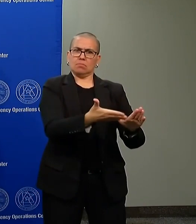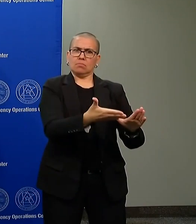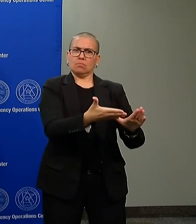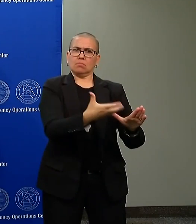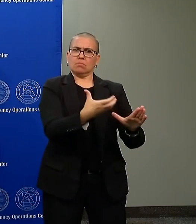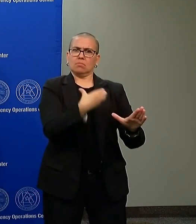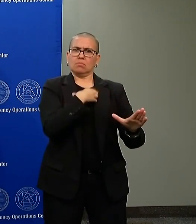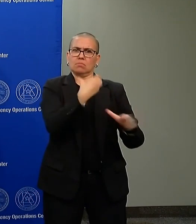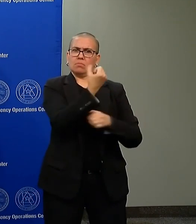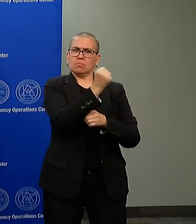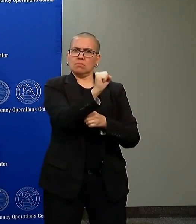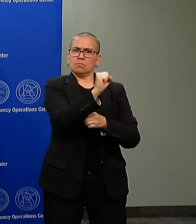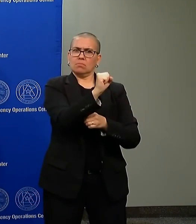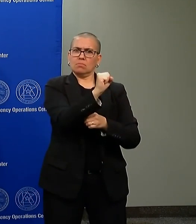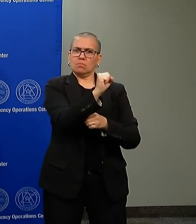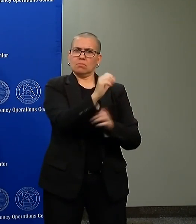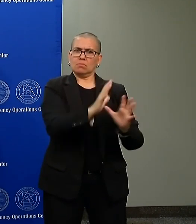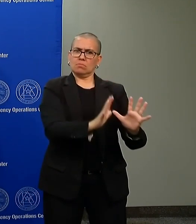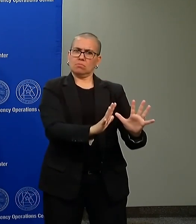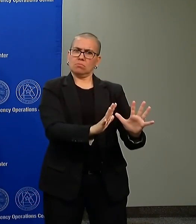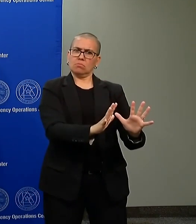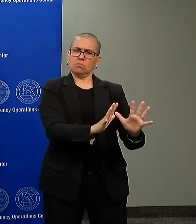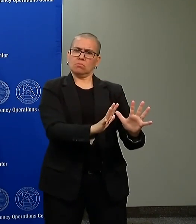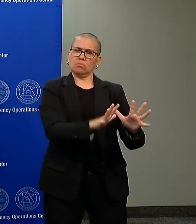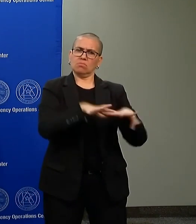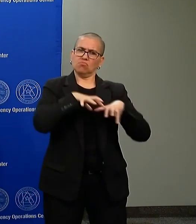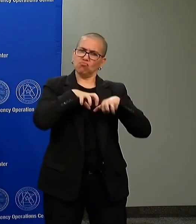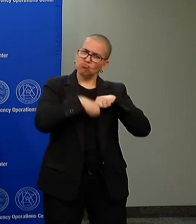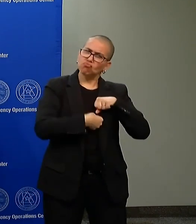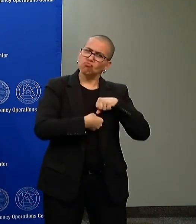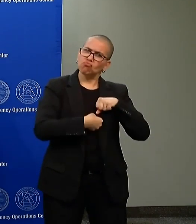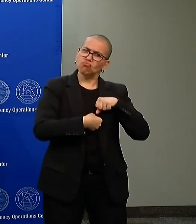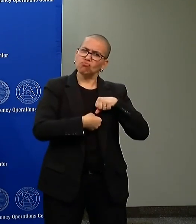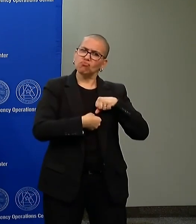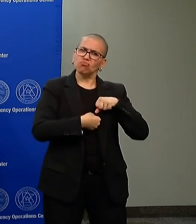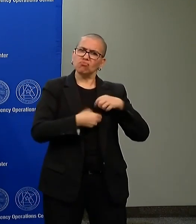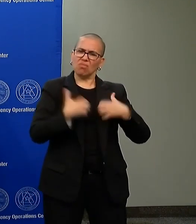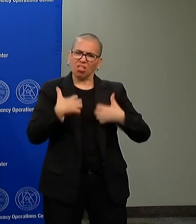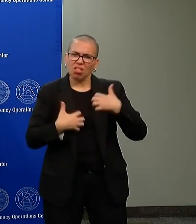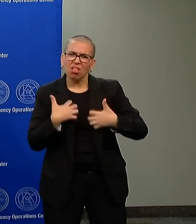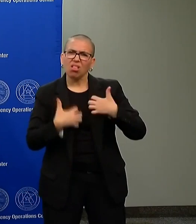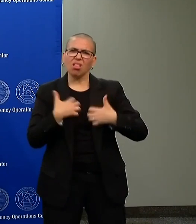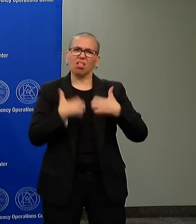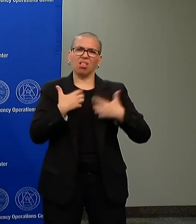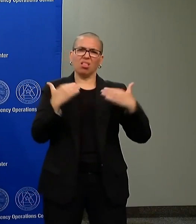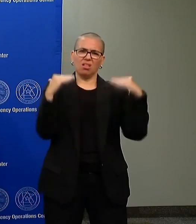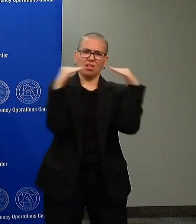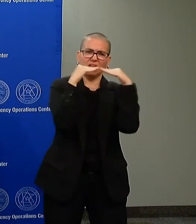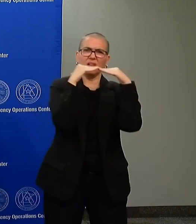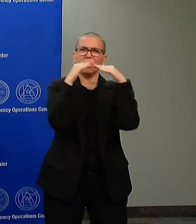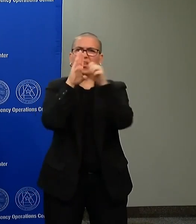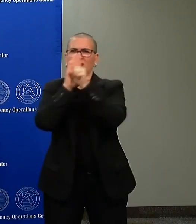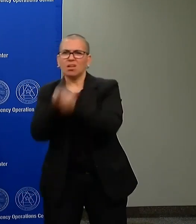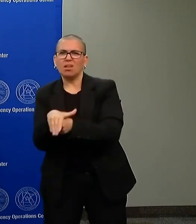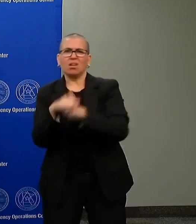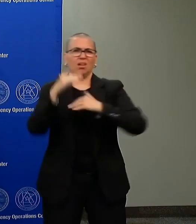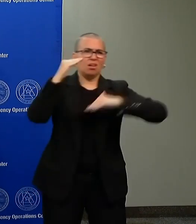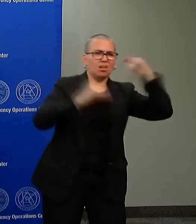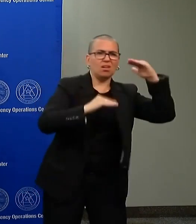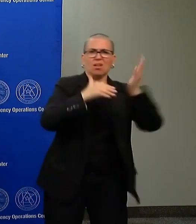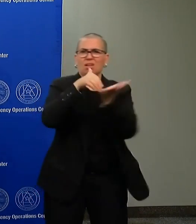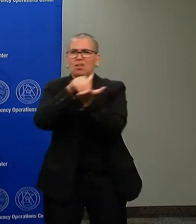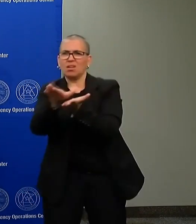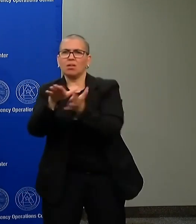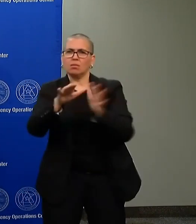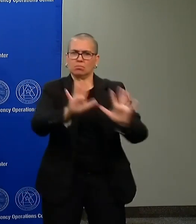Minnesotans inability to deal with inequality, inequities, and quite honestly, the racism that has persisted. I am not denying